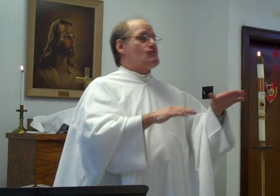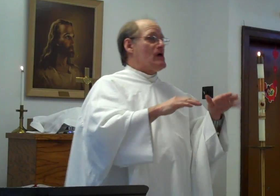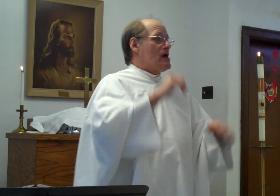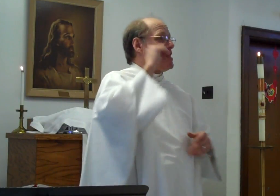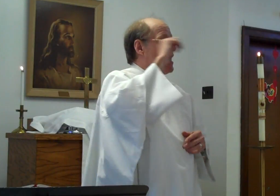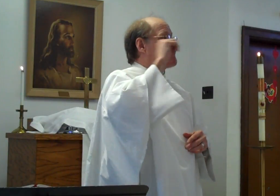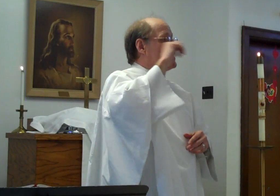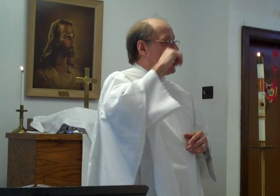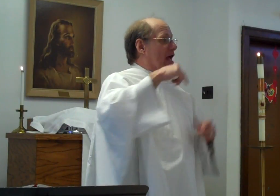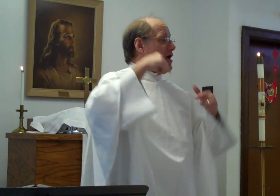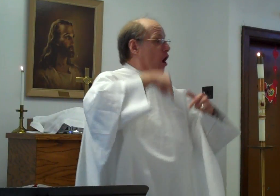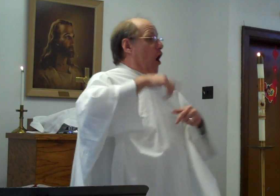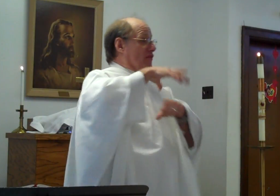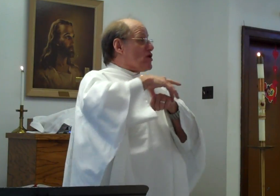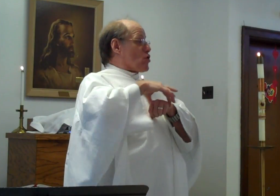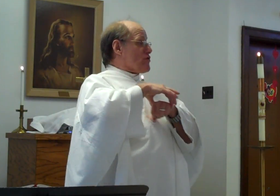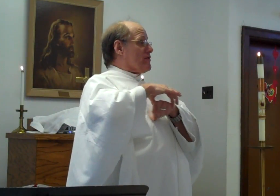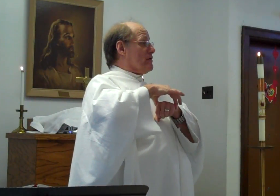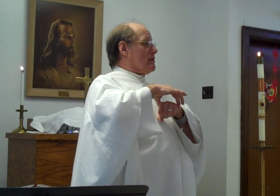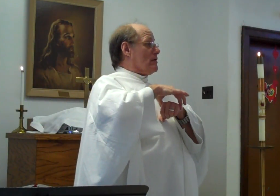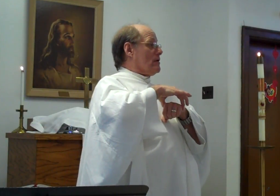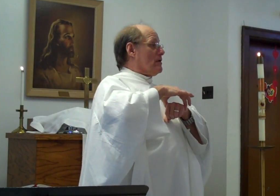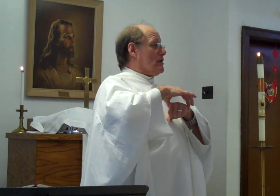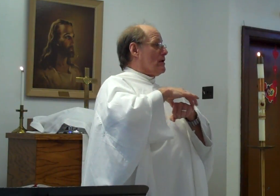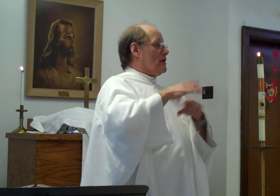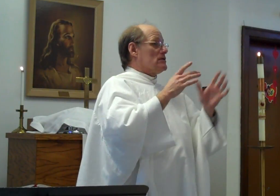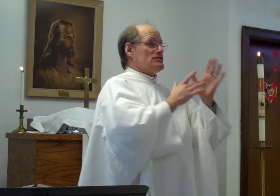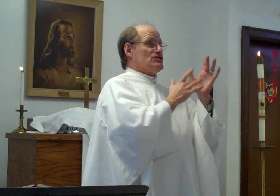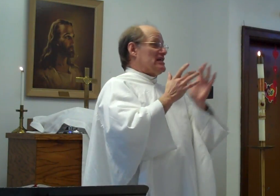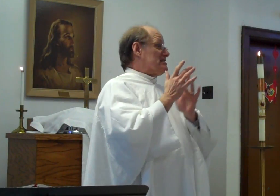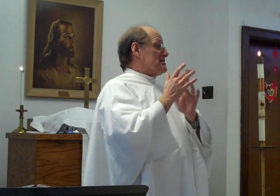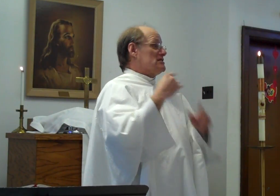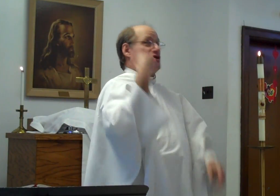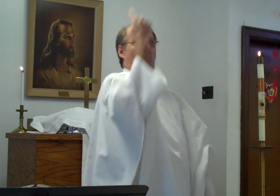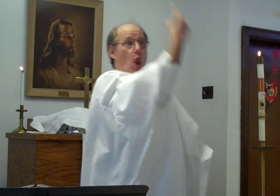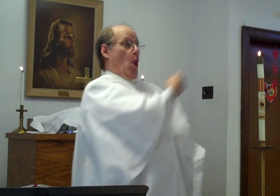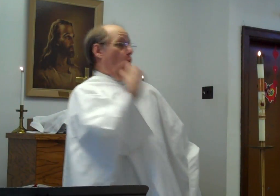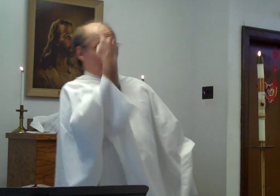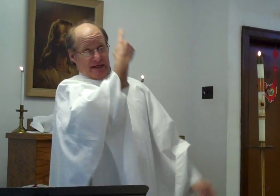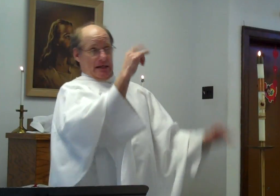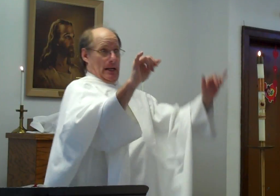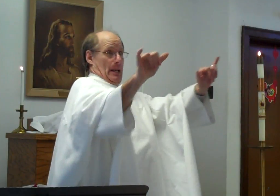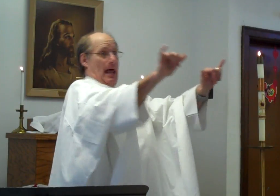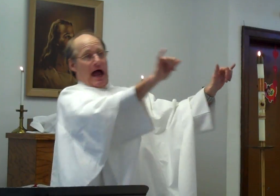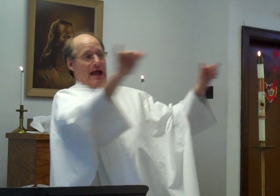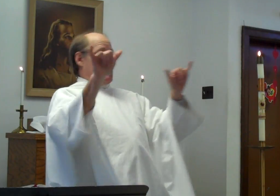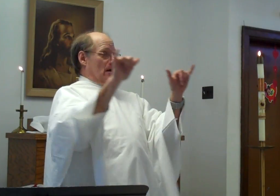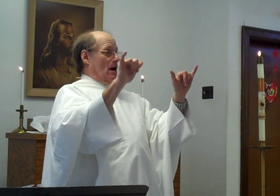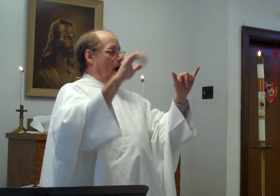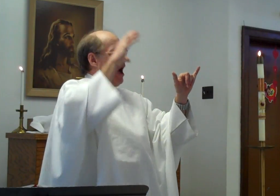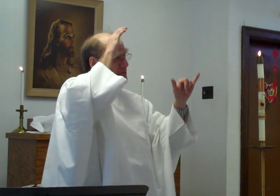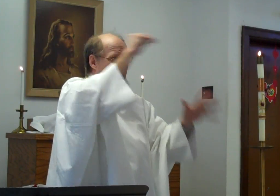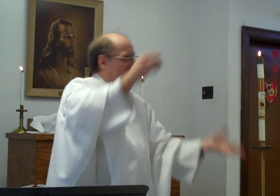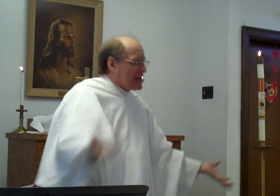Every day on the earth, Jesus looked like a man.